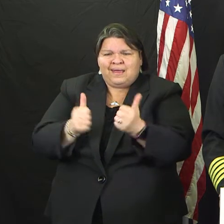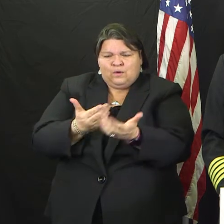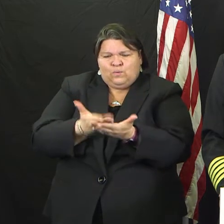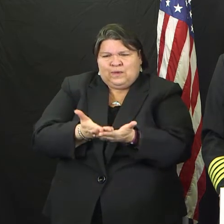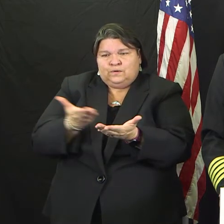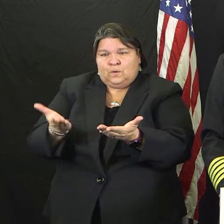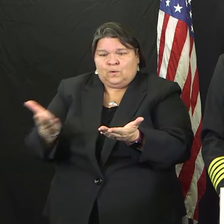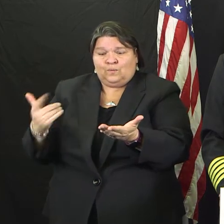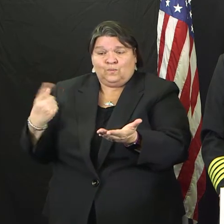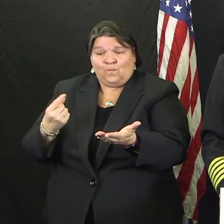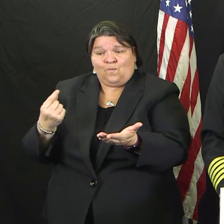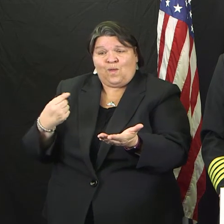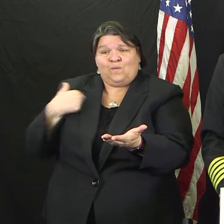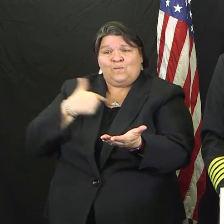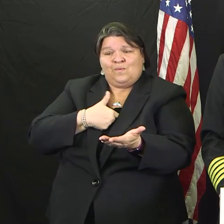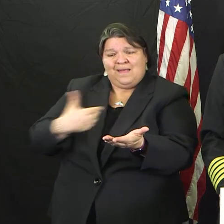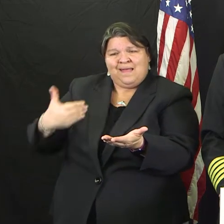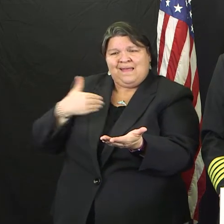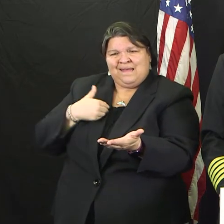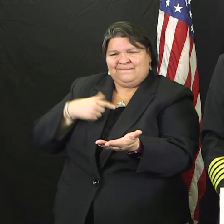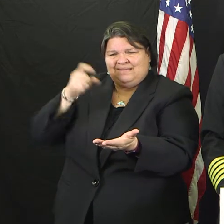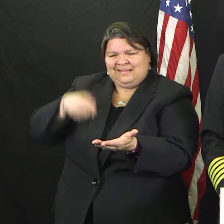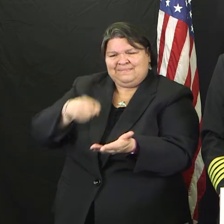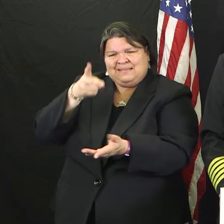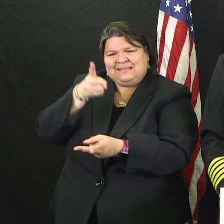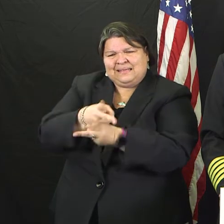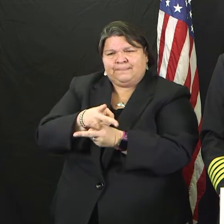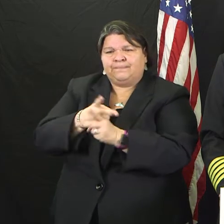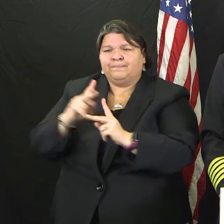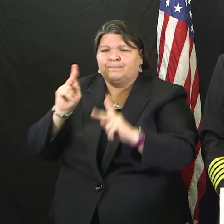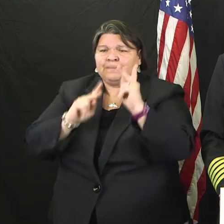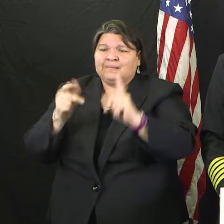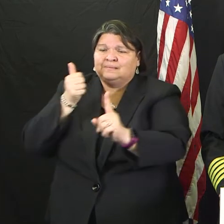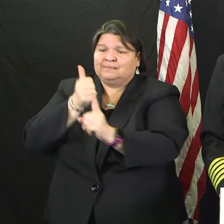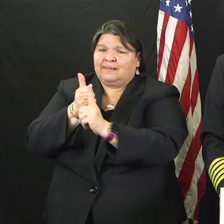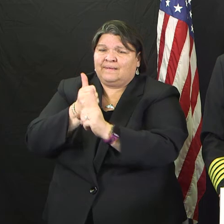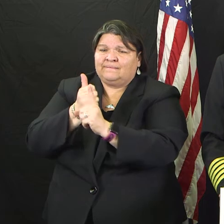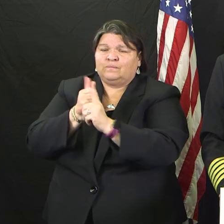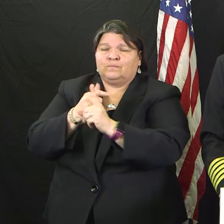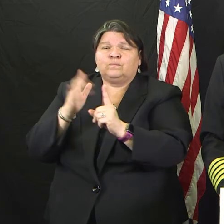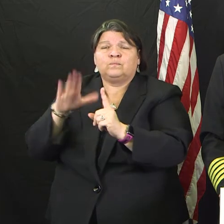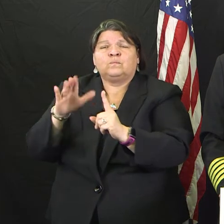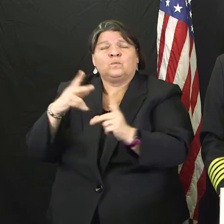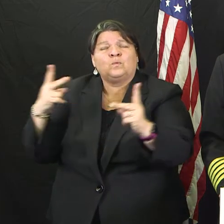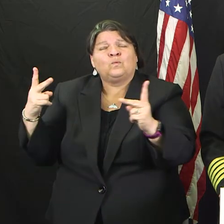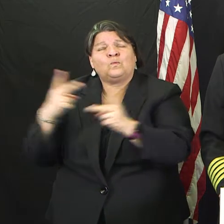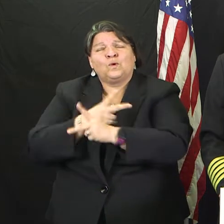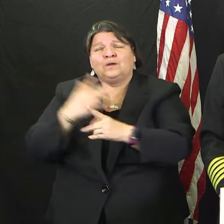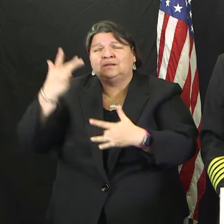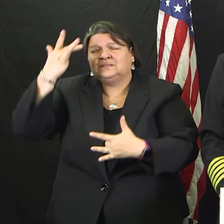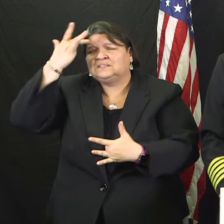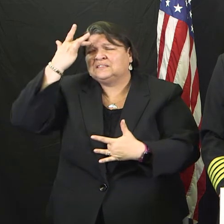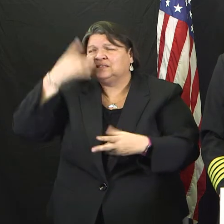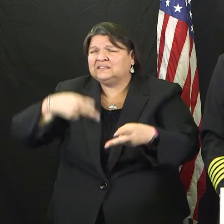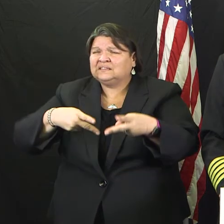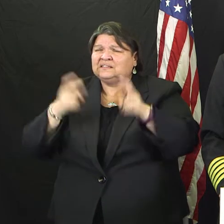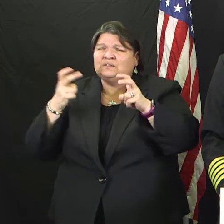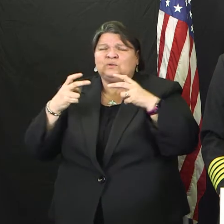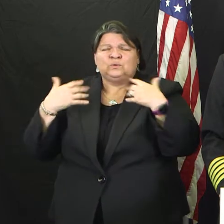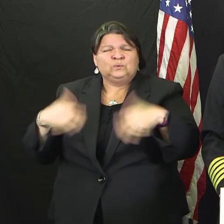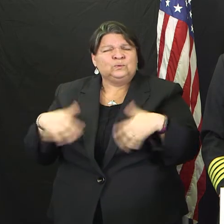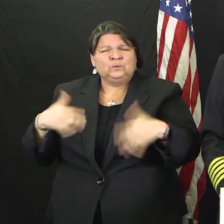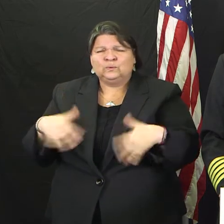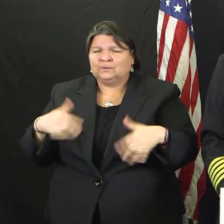ill, and to ensure all of you are still taken care of appropriately, safely, and within